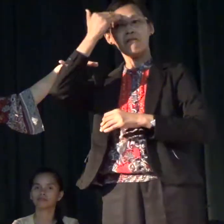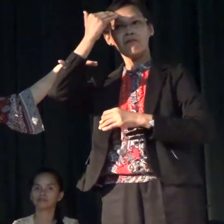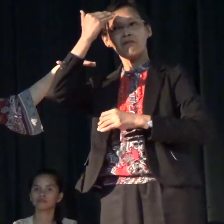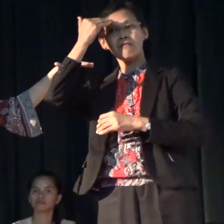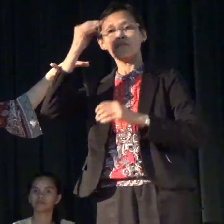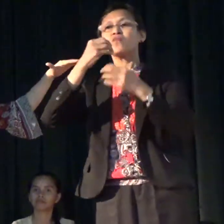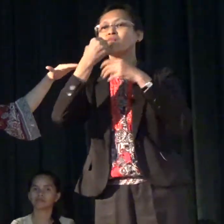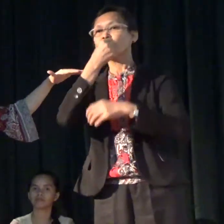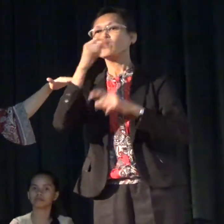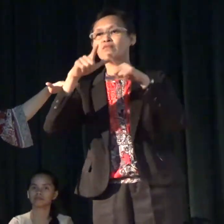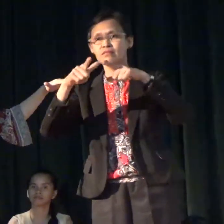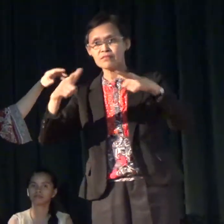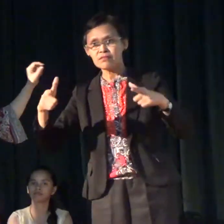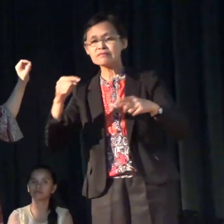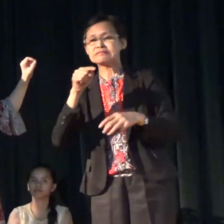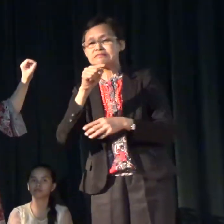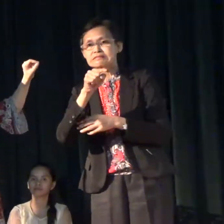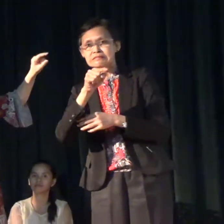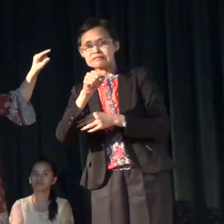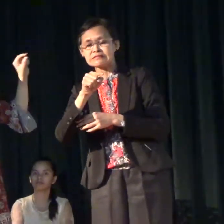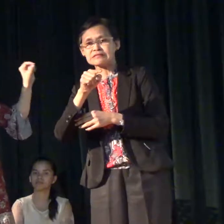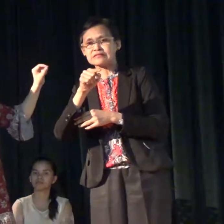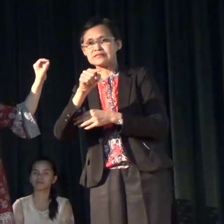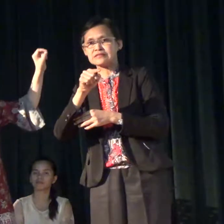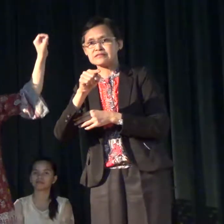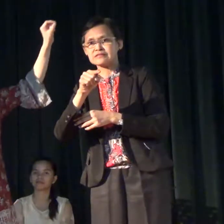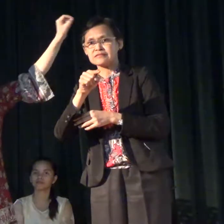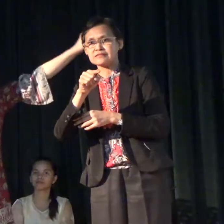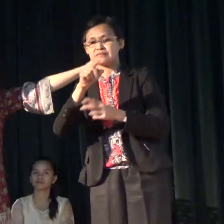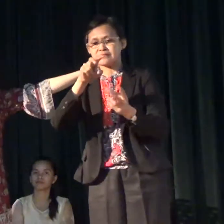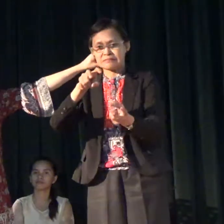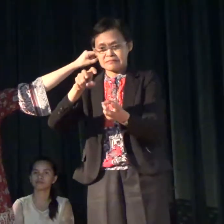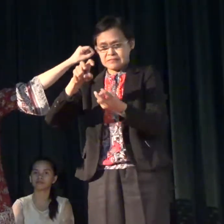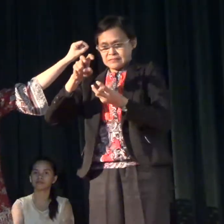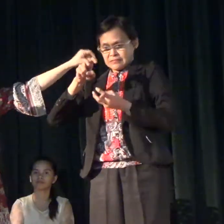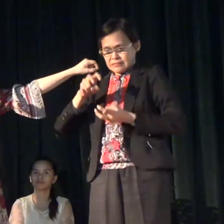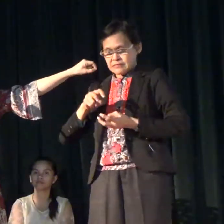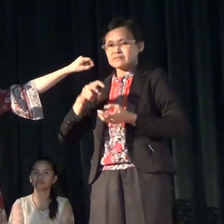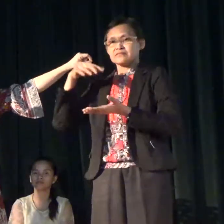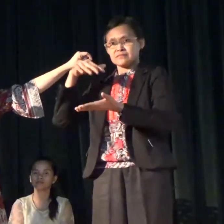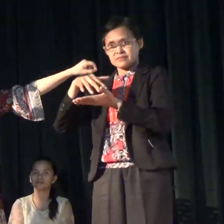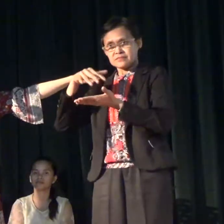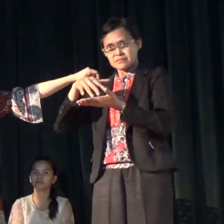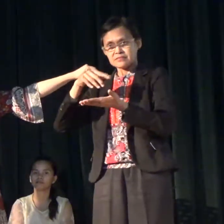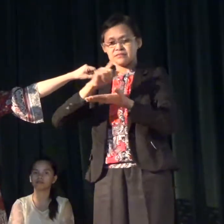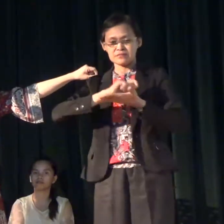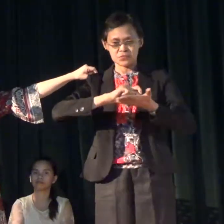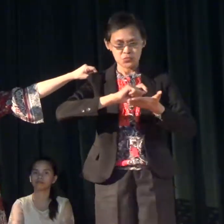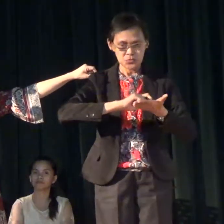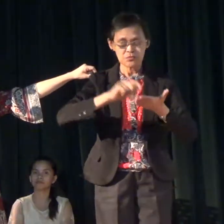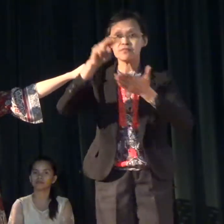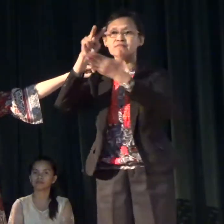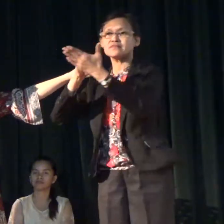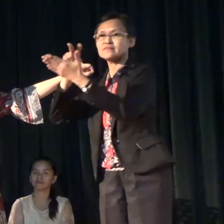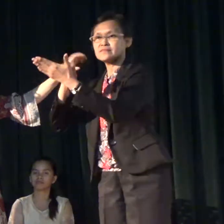language, yun naman, yung dadahin mo sa pag-aral mo ng pagsusulat at pagbabasa.